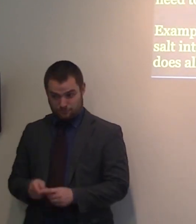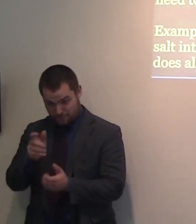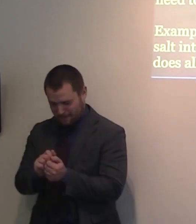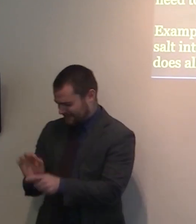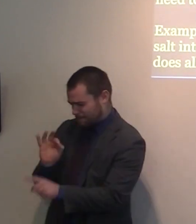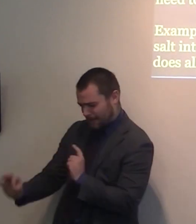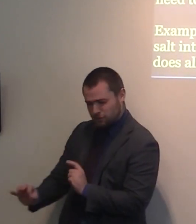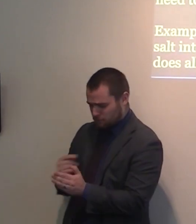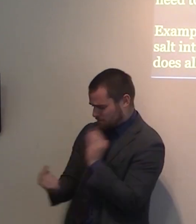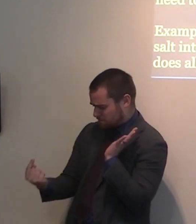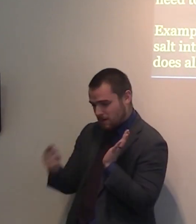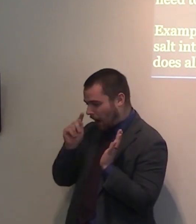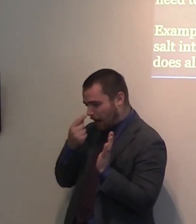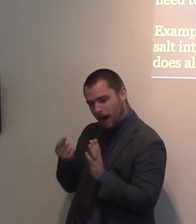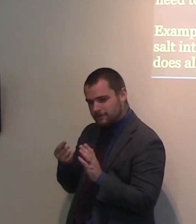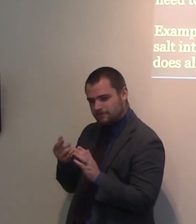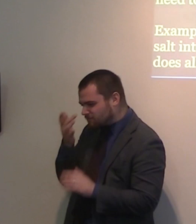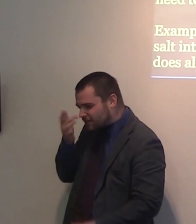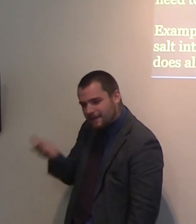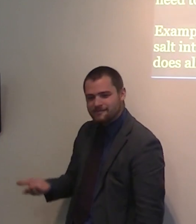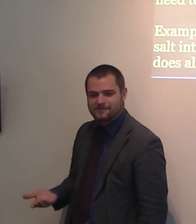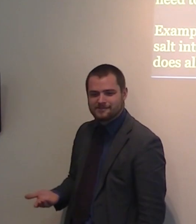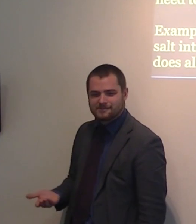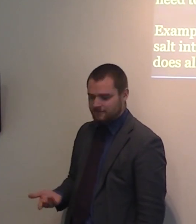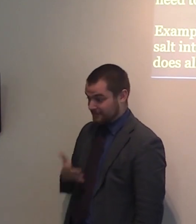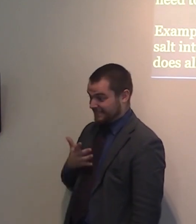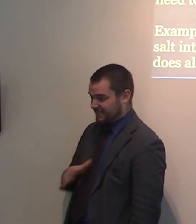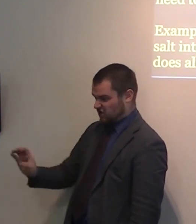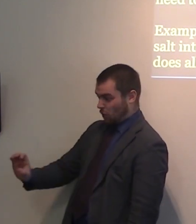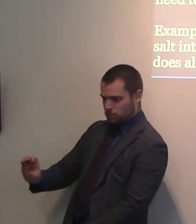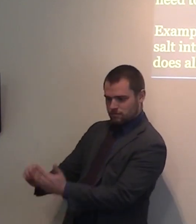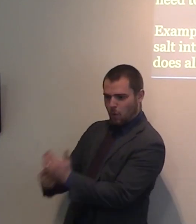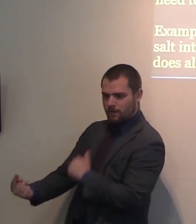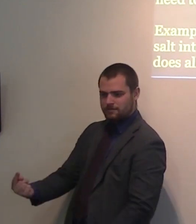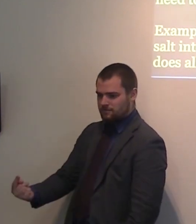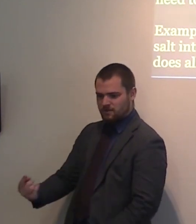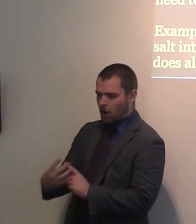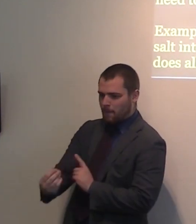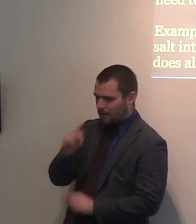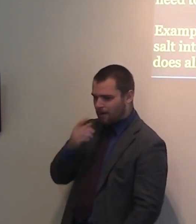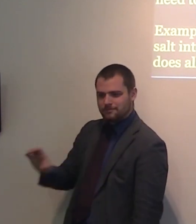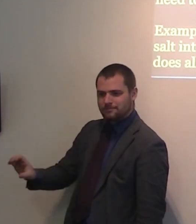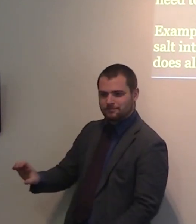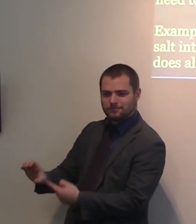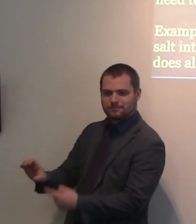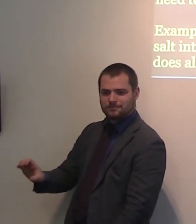chloride. It is distinctive, authentic, and inimitable. Salt, just as zest is enough,